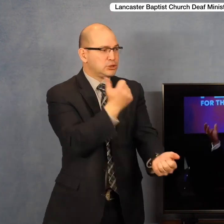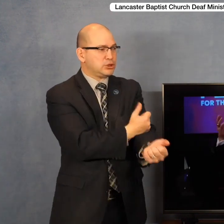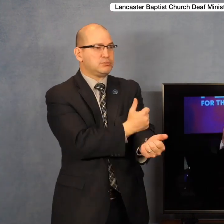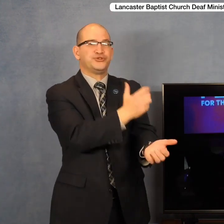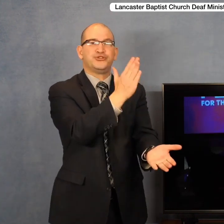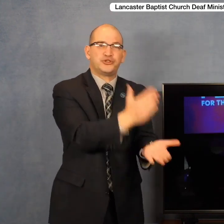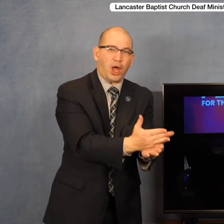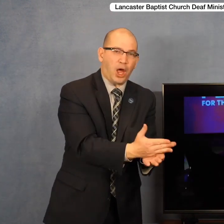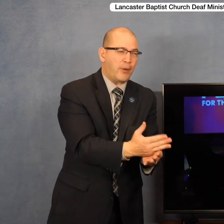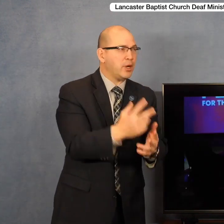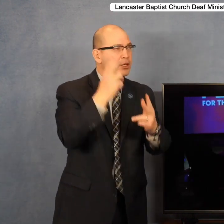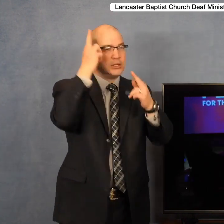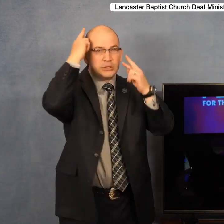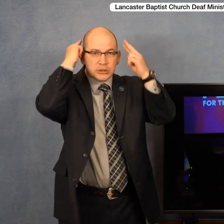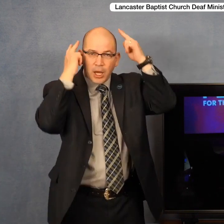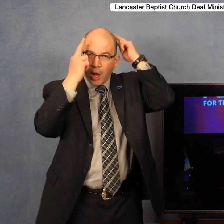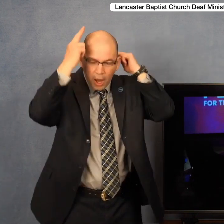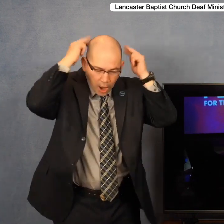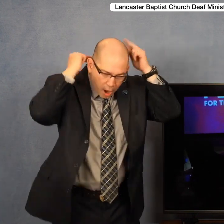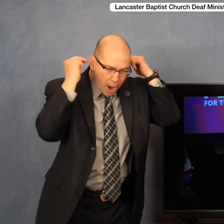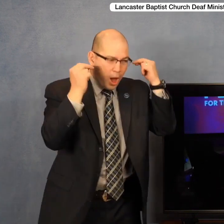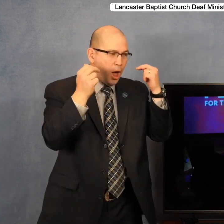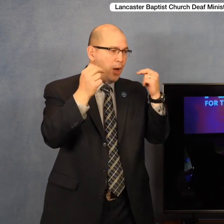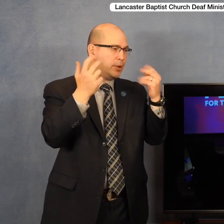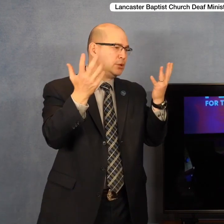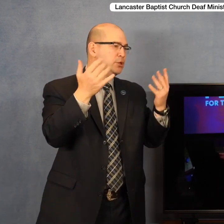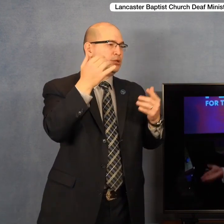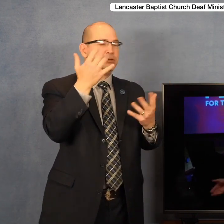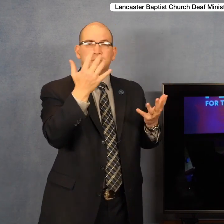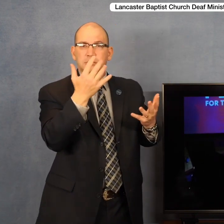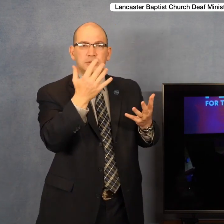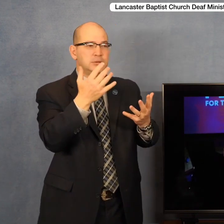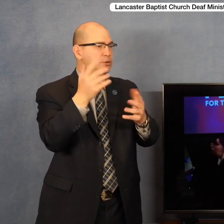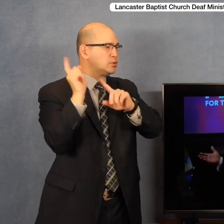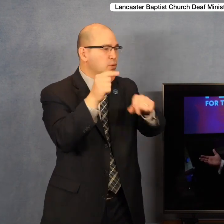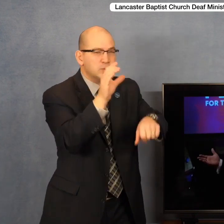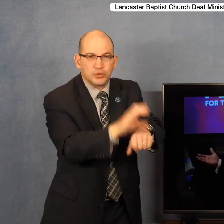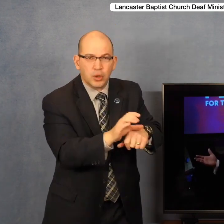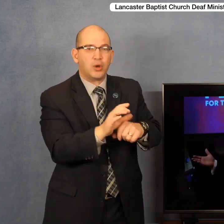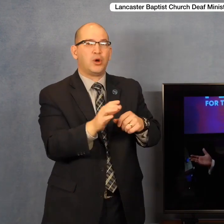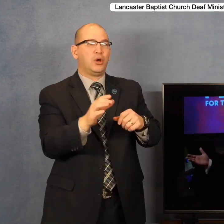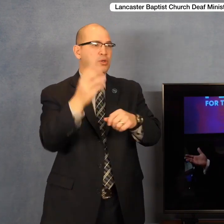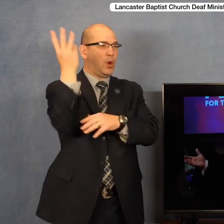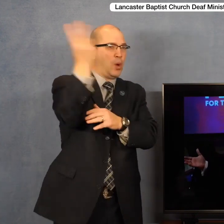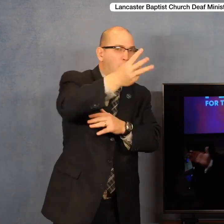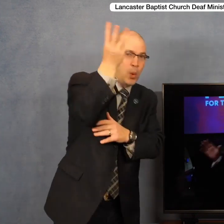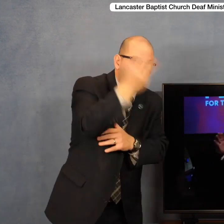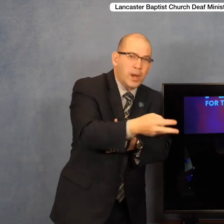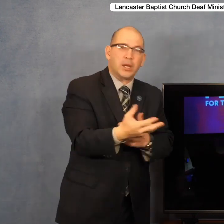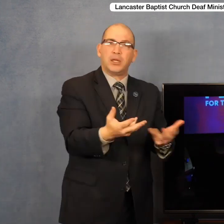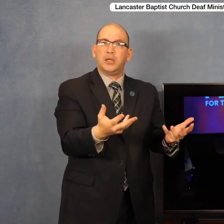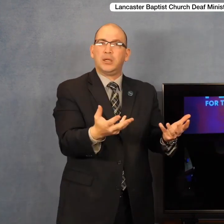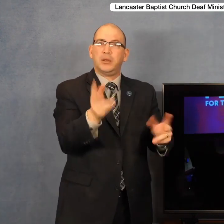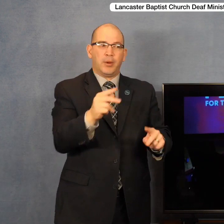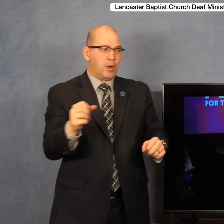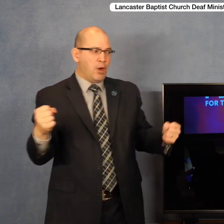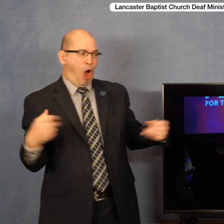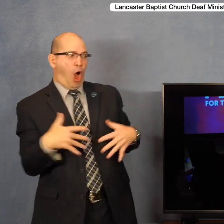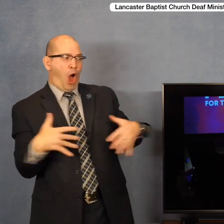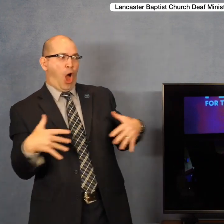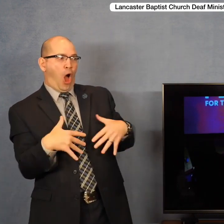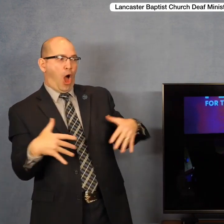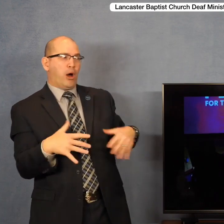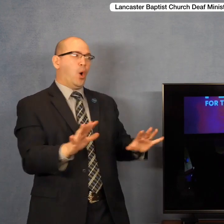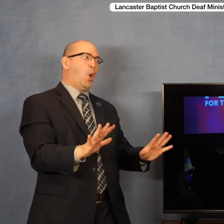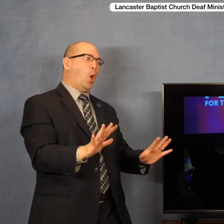care of their hair, they fix up a little bit outwardly, inwardly there's peace, they start going to church, they start witnessing, and people are afraid of